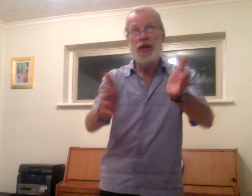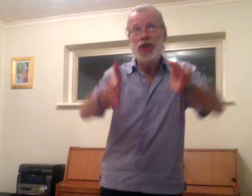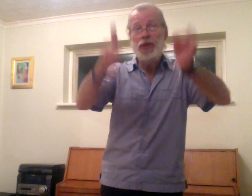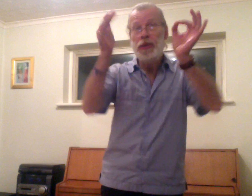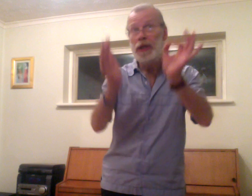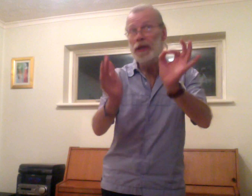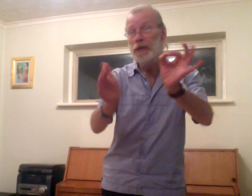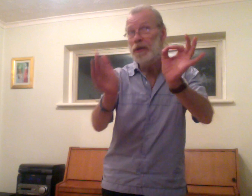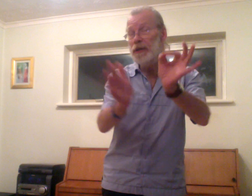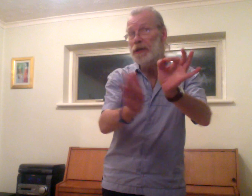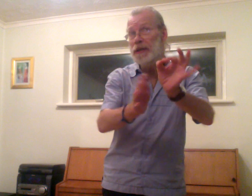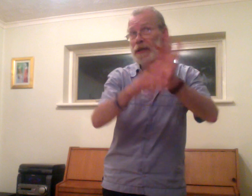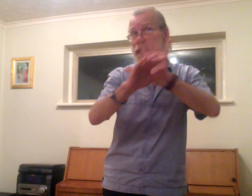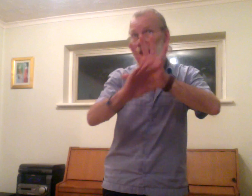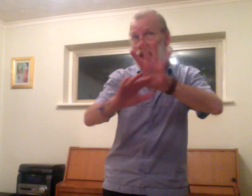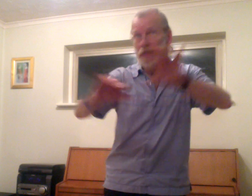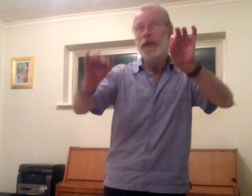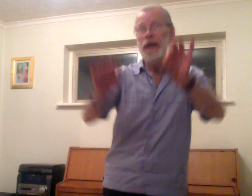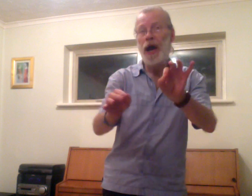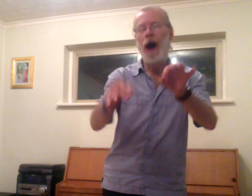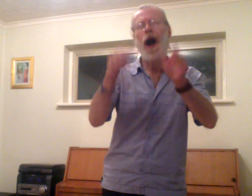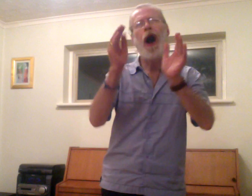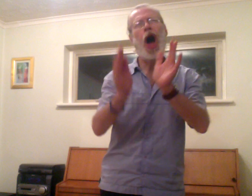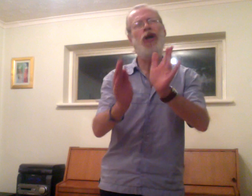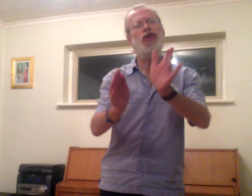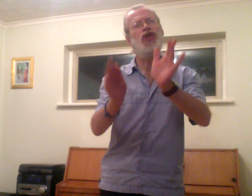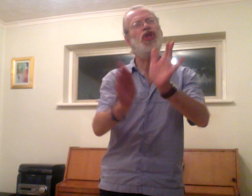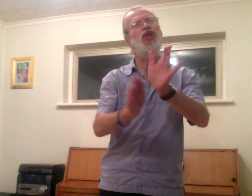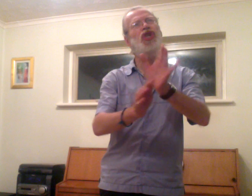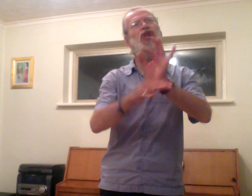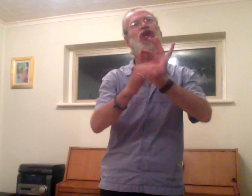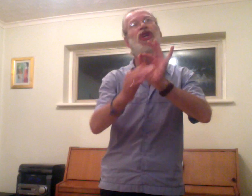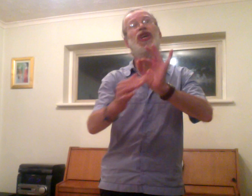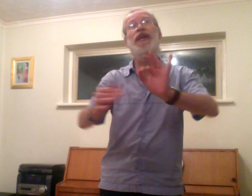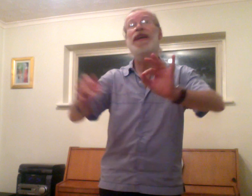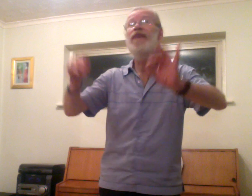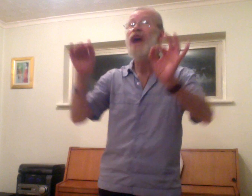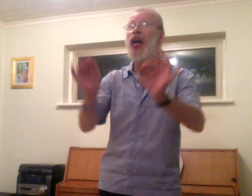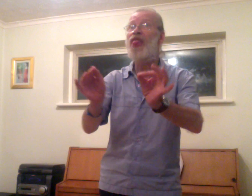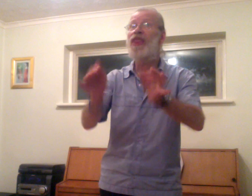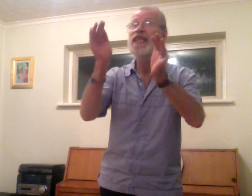Did we achieve this